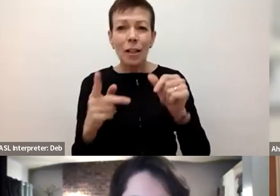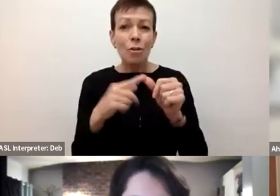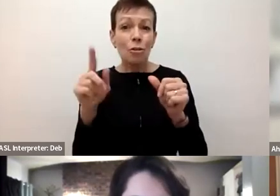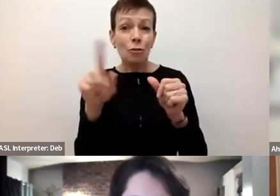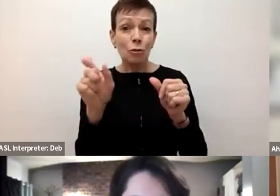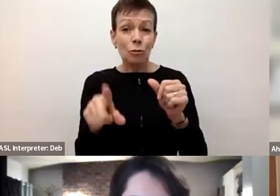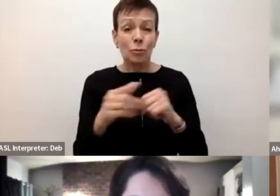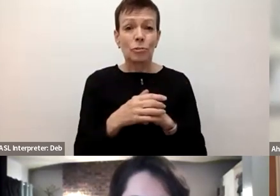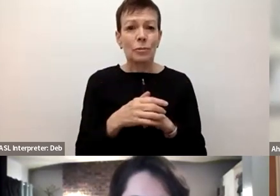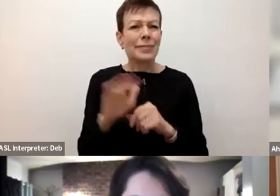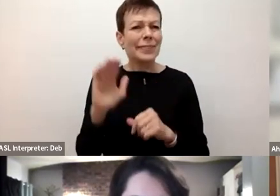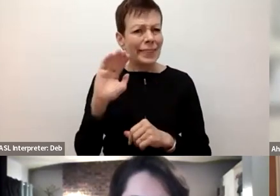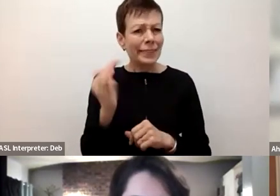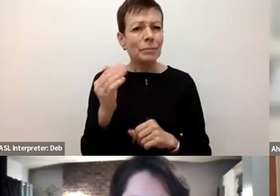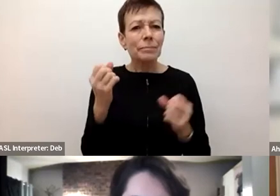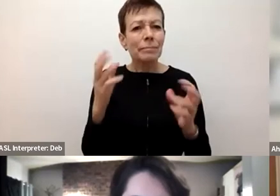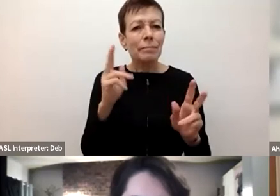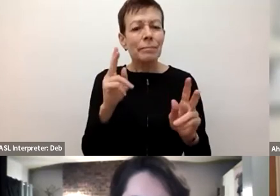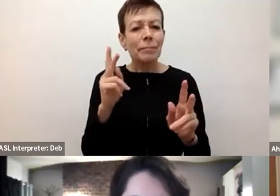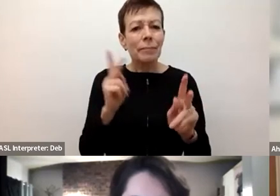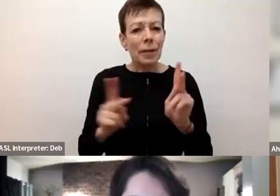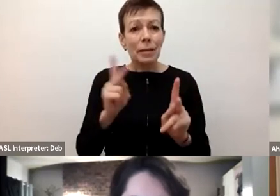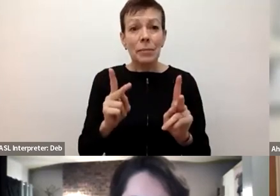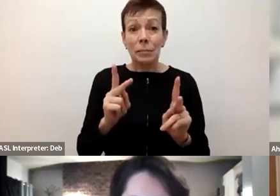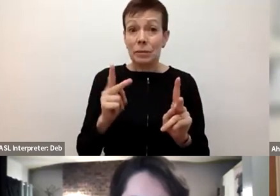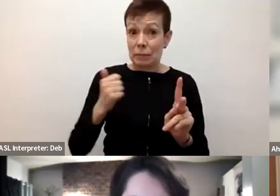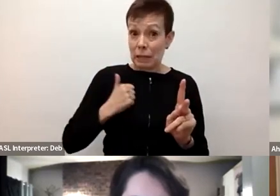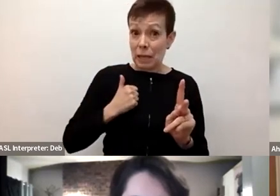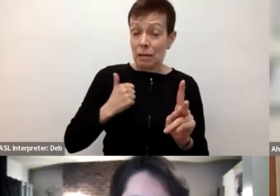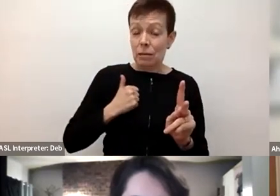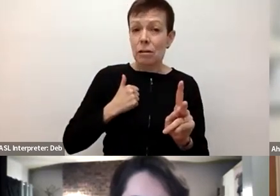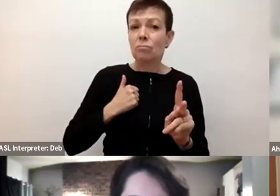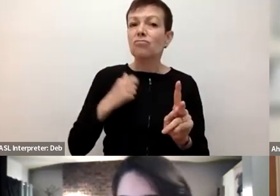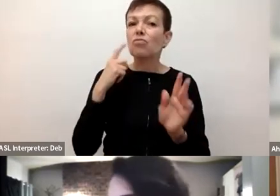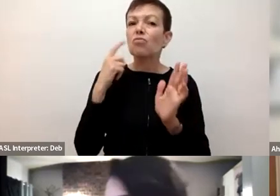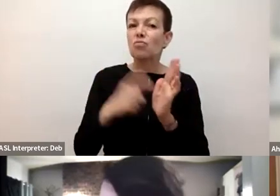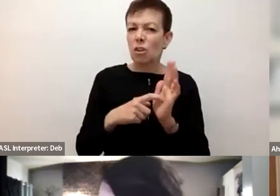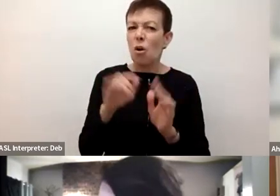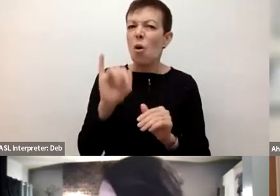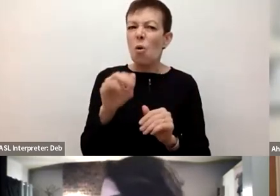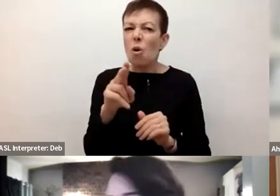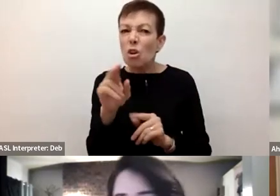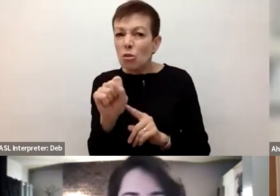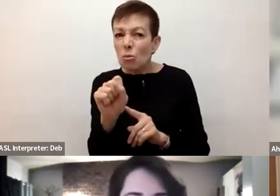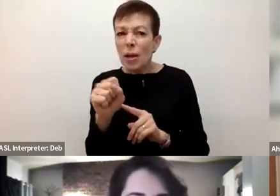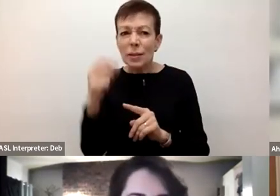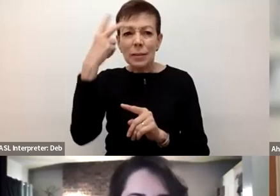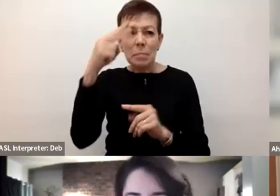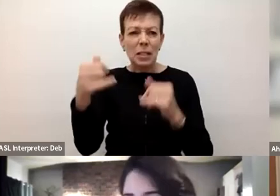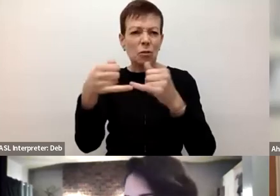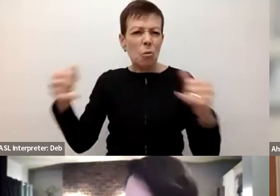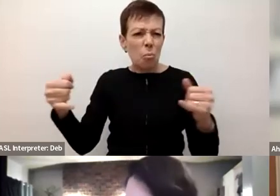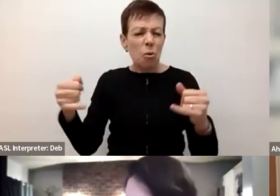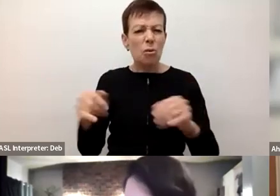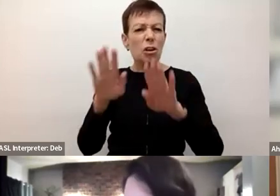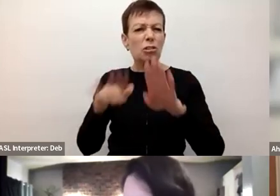seems that many Canadians are aware of the strict enforcement that occurs in the United States border with Mexico and the separation of children from